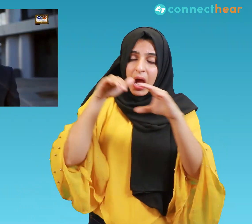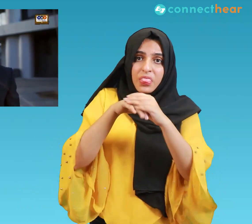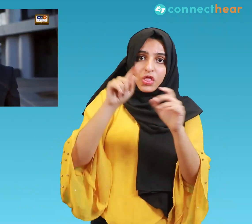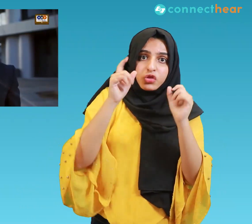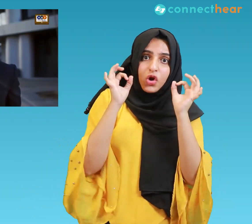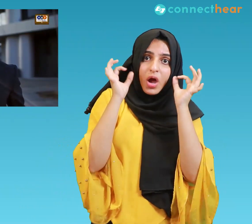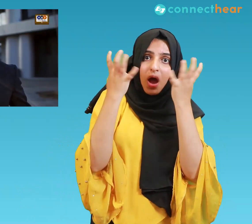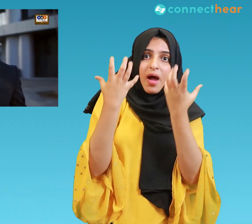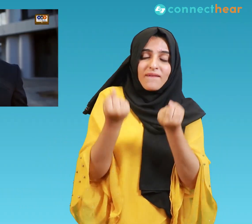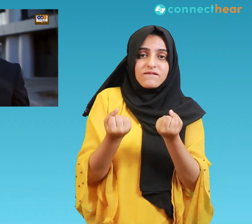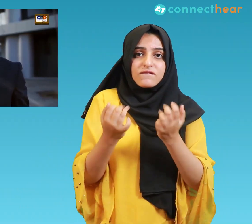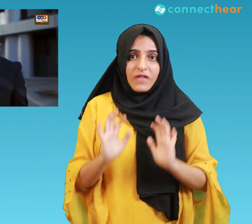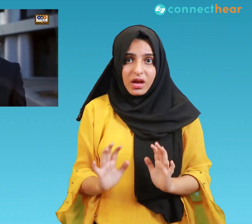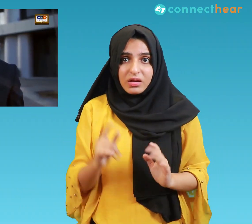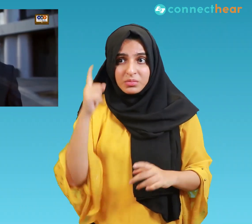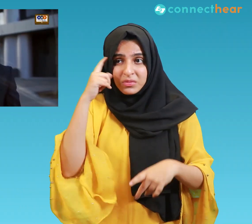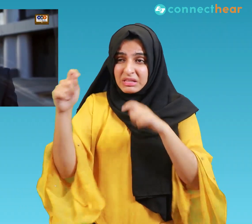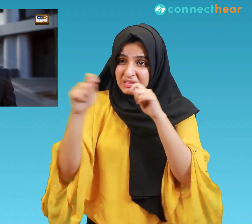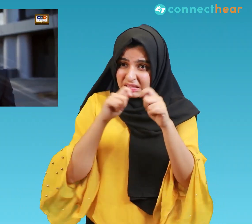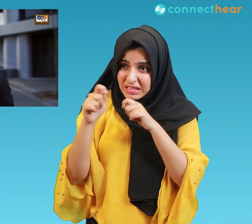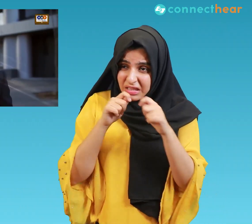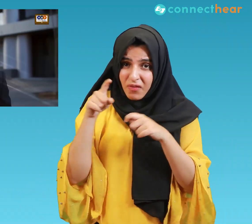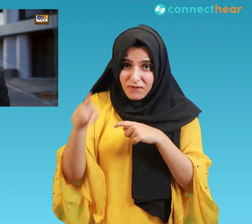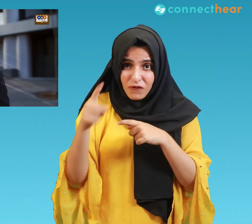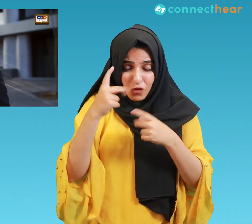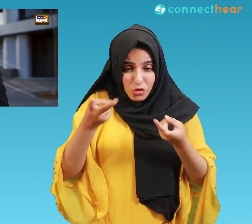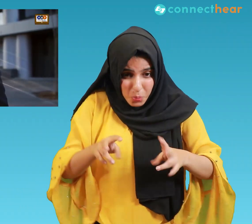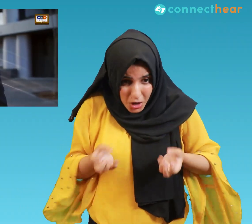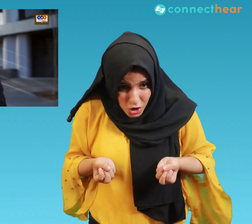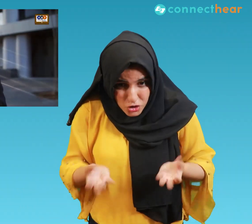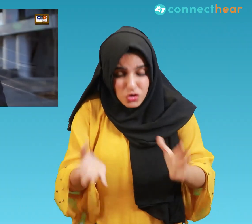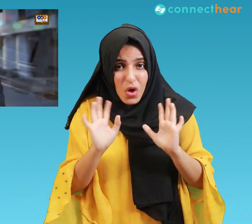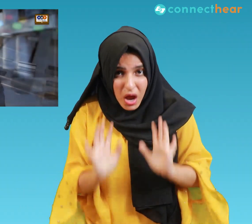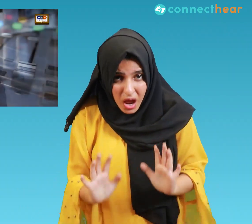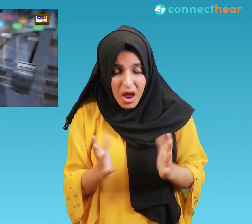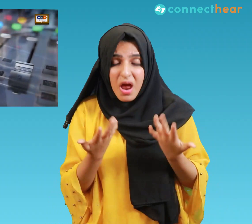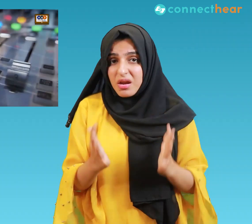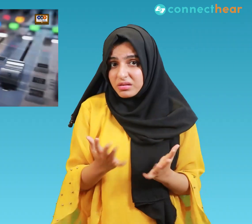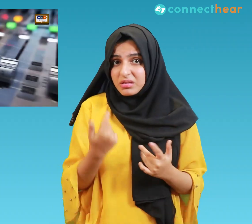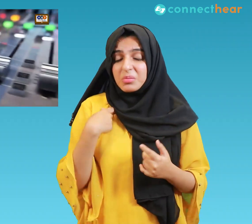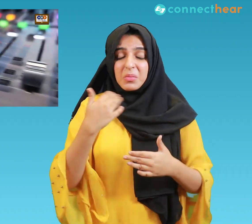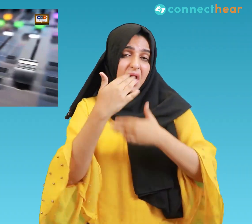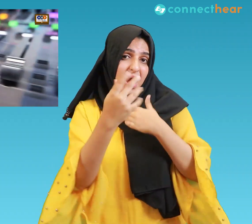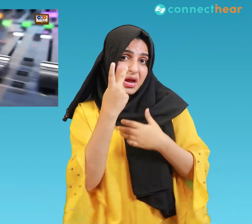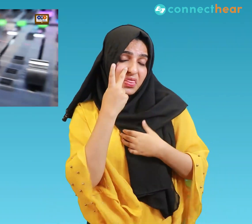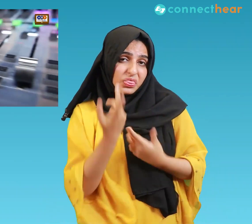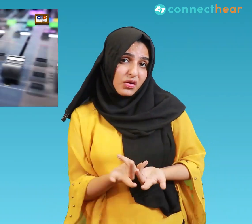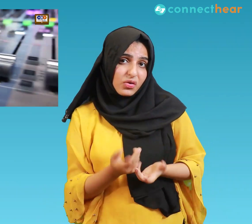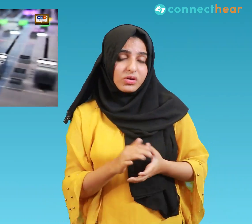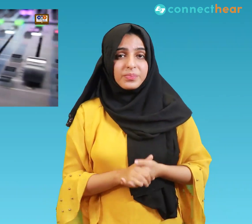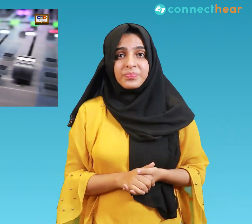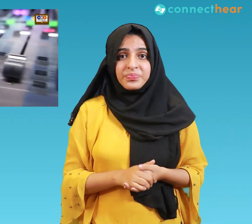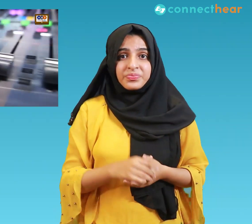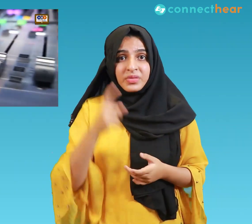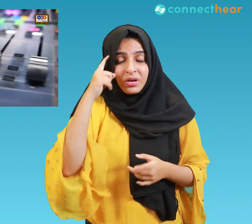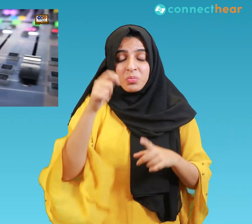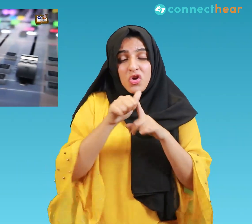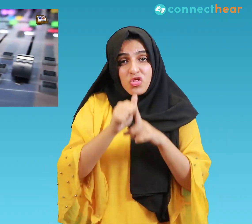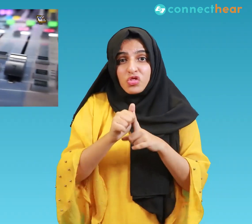don't know if talks can be resumed or not but we will see. Obviously Pakistan will demand India to reverse back